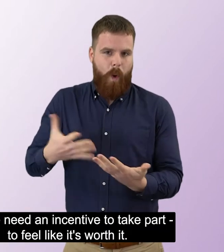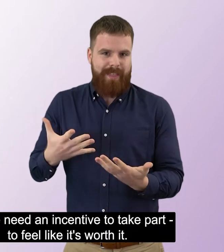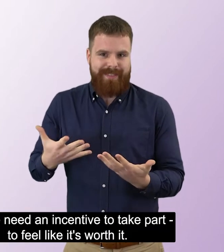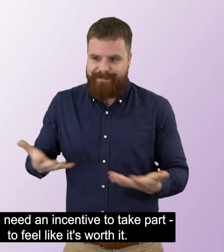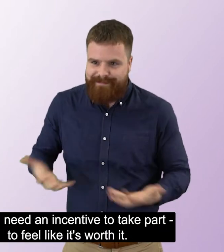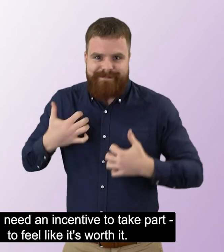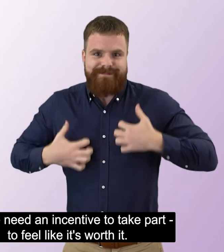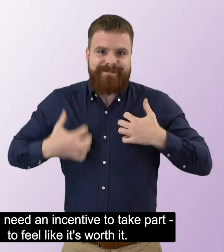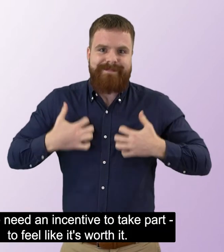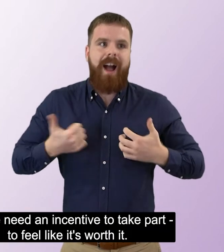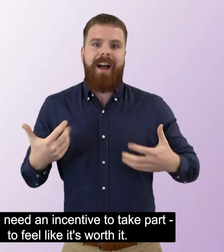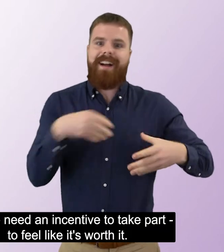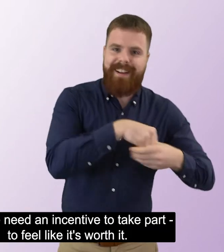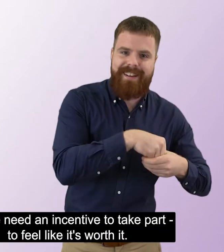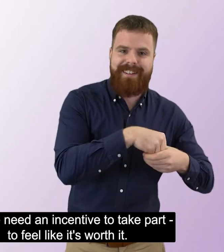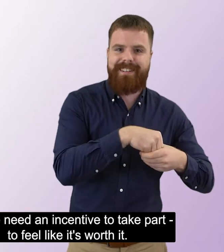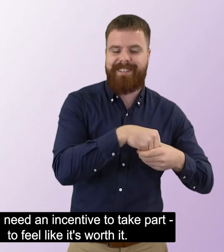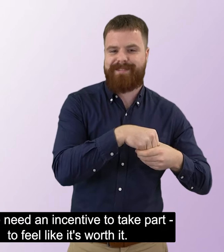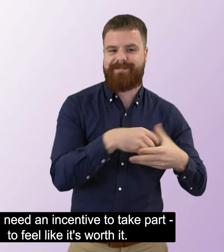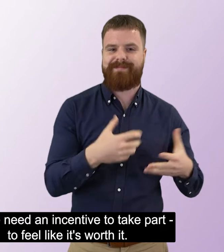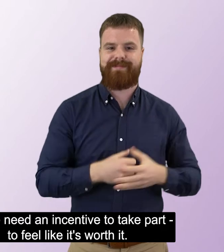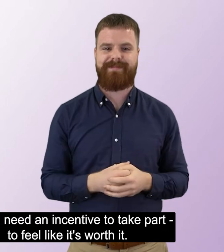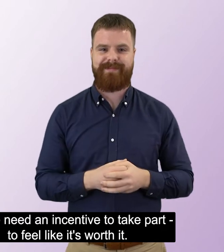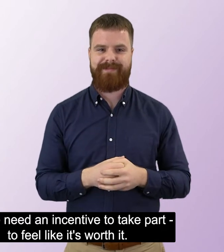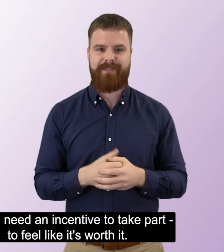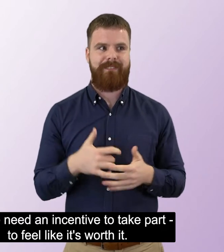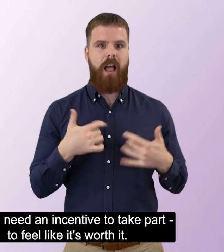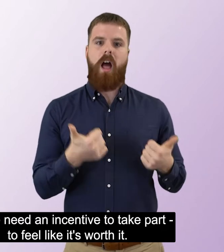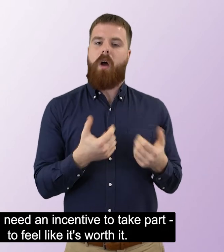People need an incentive to take part, to feel like it's worth it.